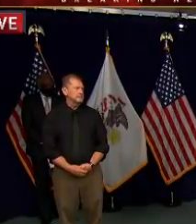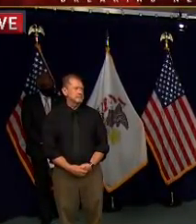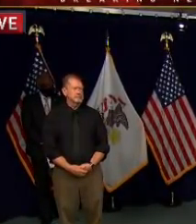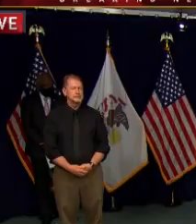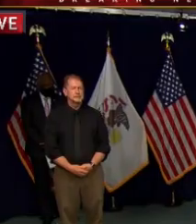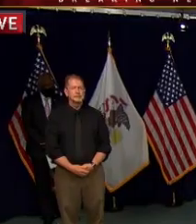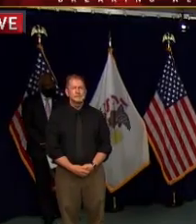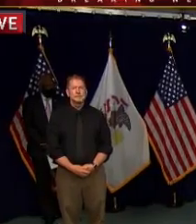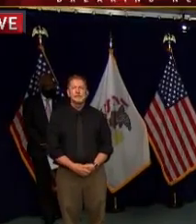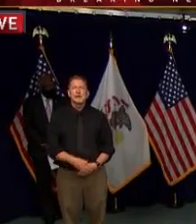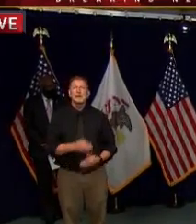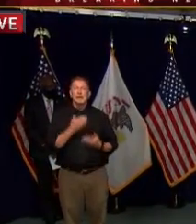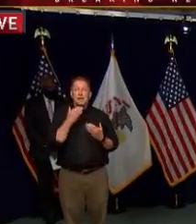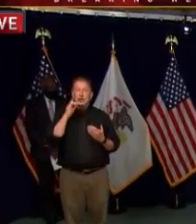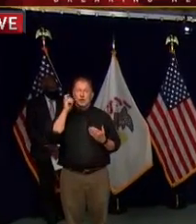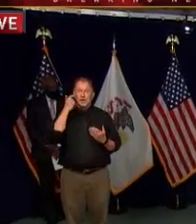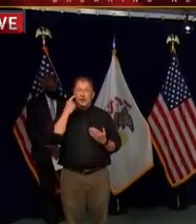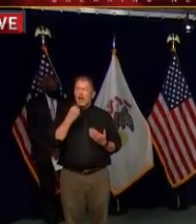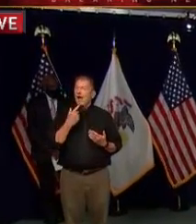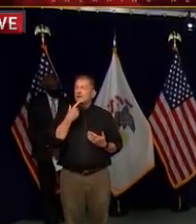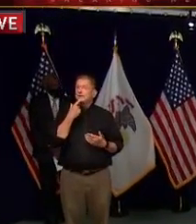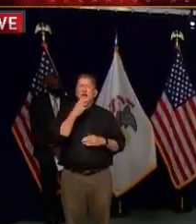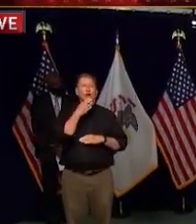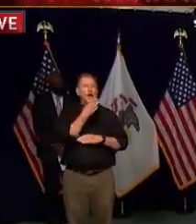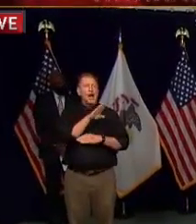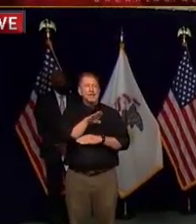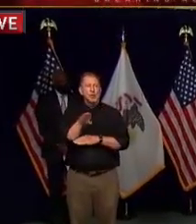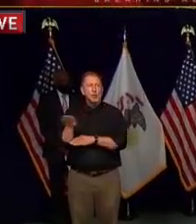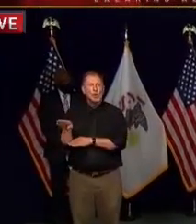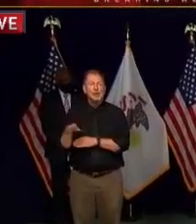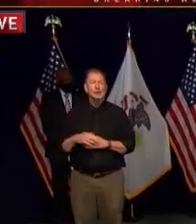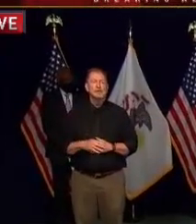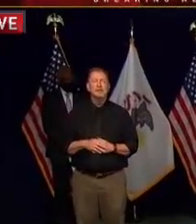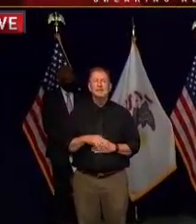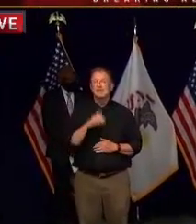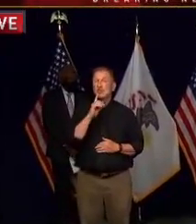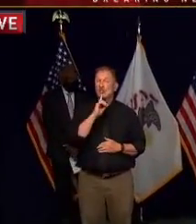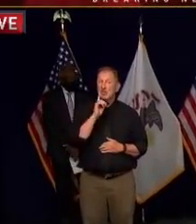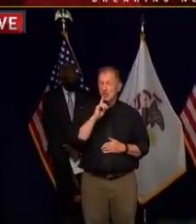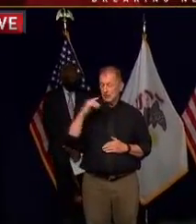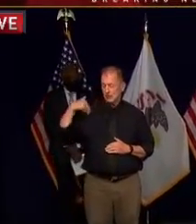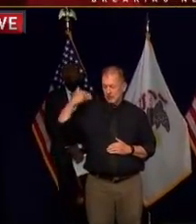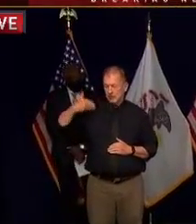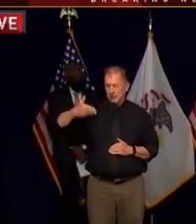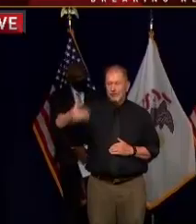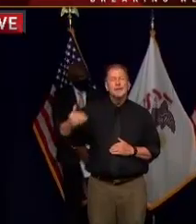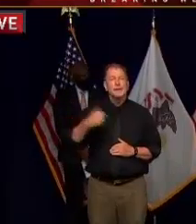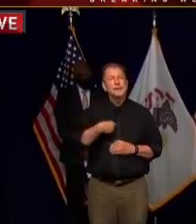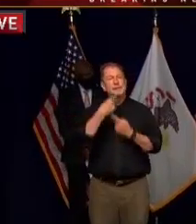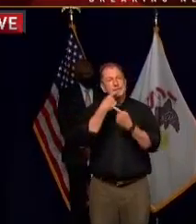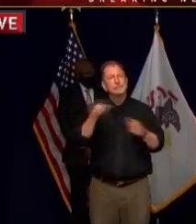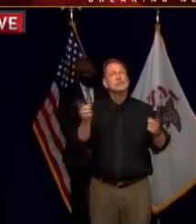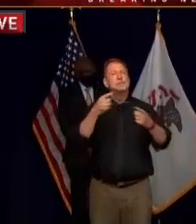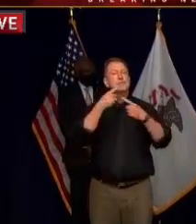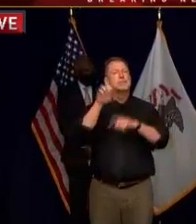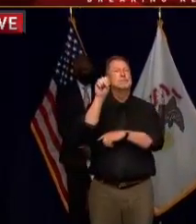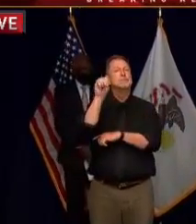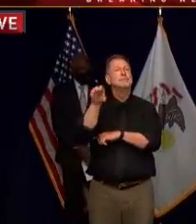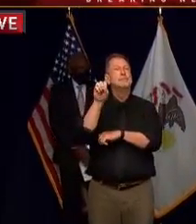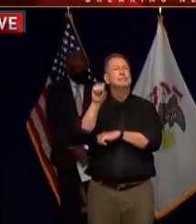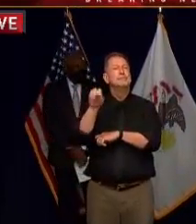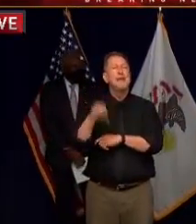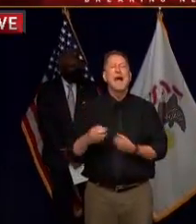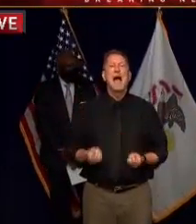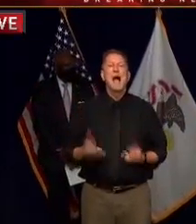all right thank you so much governor good afternoon everyone during each press briefing I provide an update on the number of people who